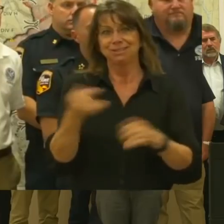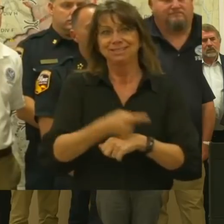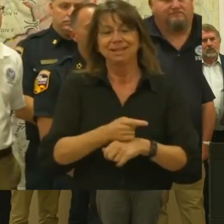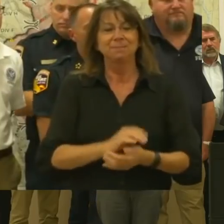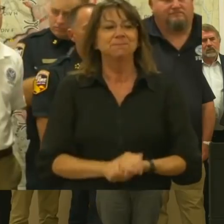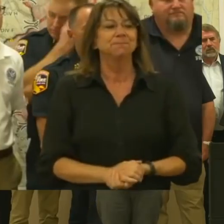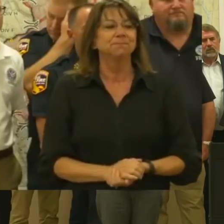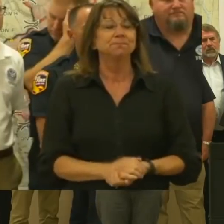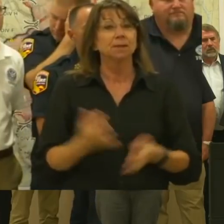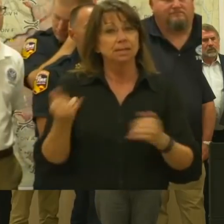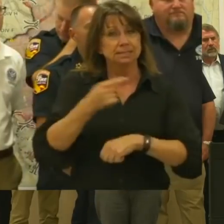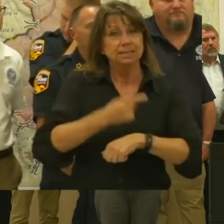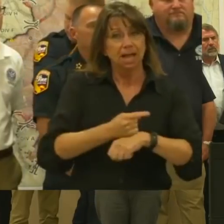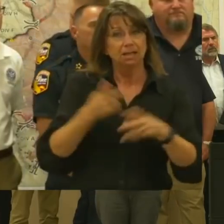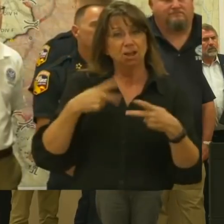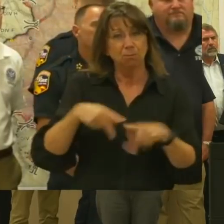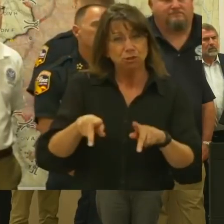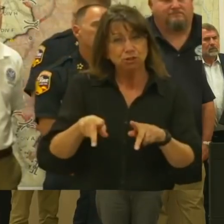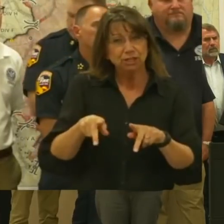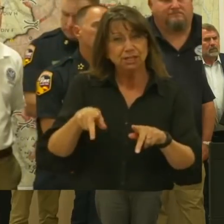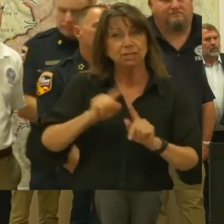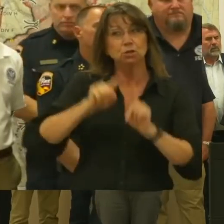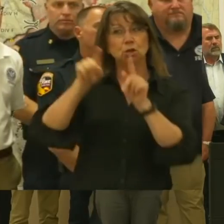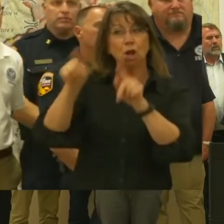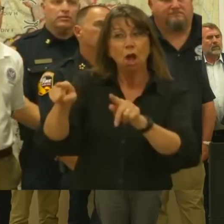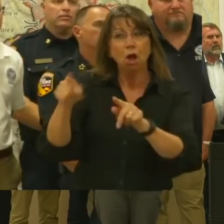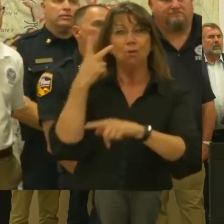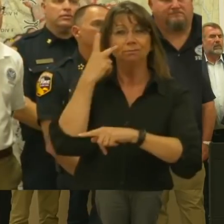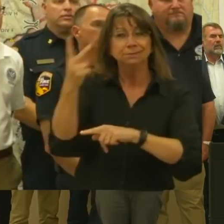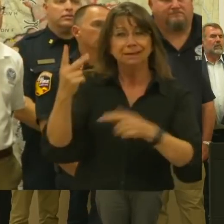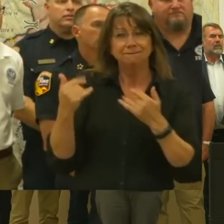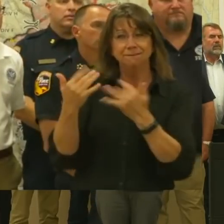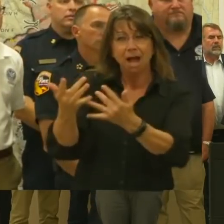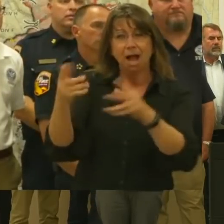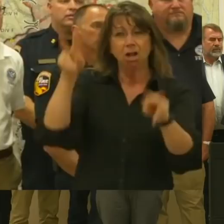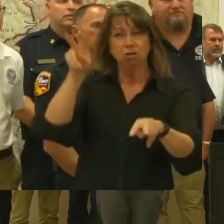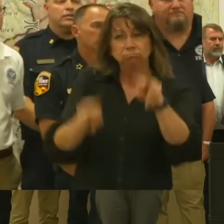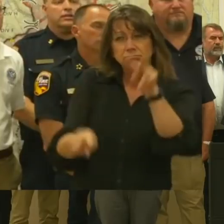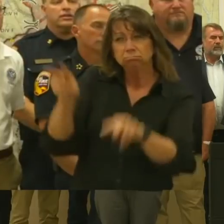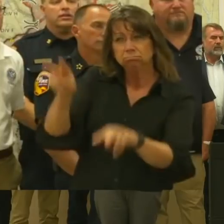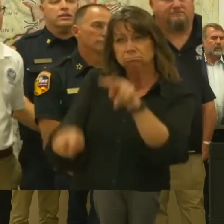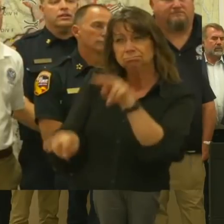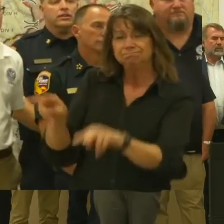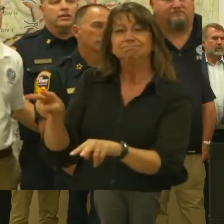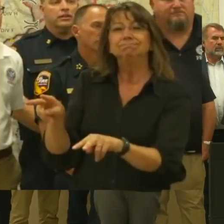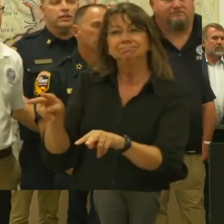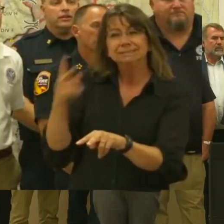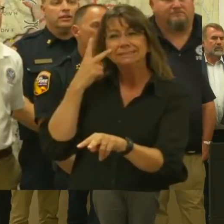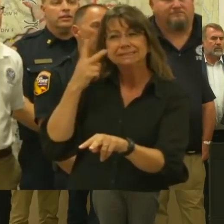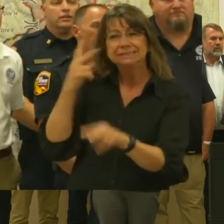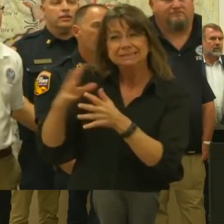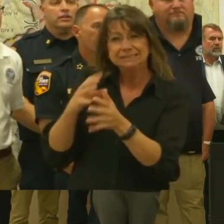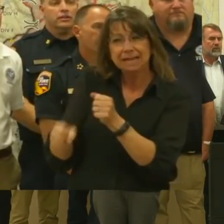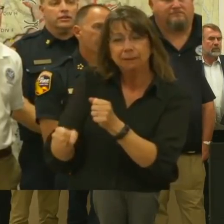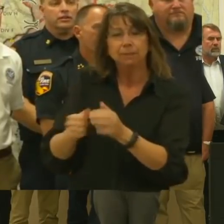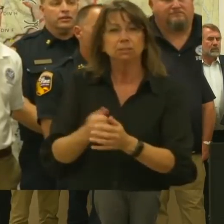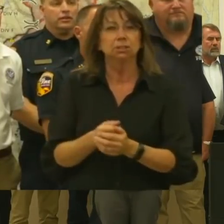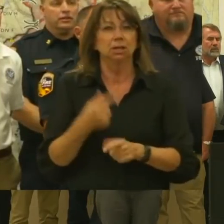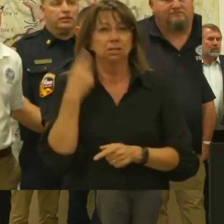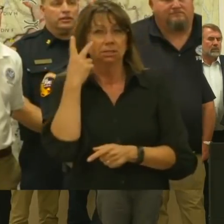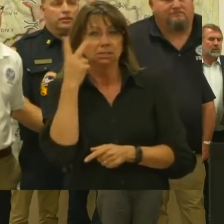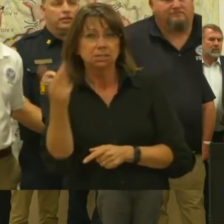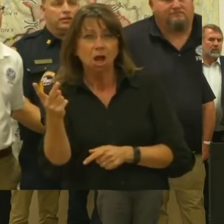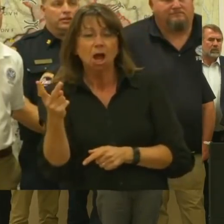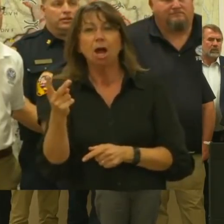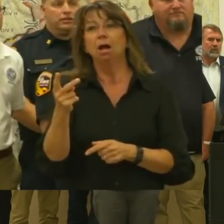did have the opportunity today to survey some of the damage caused by this devastating car wildfire. We saw in particular where the